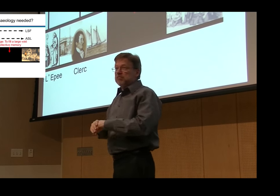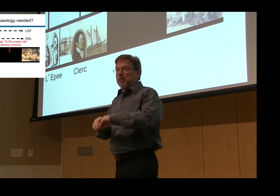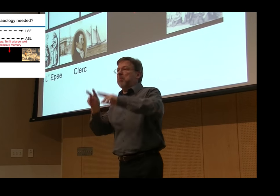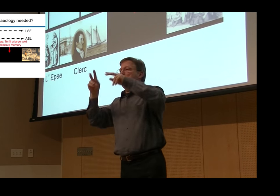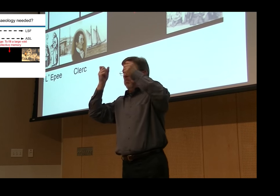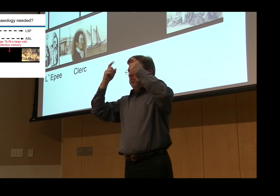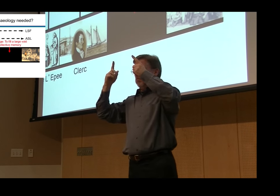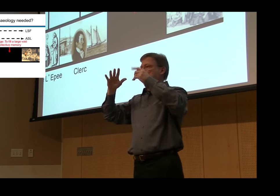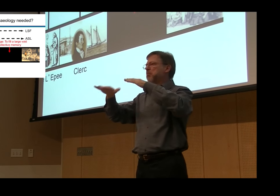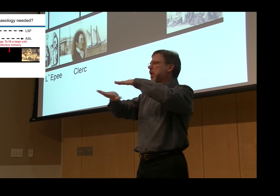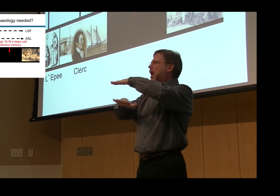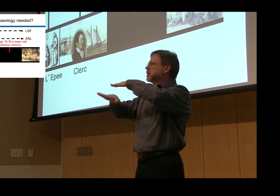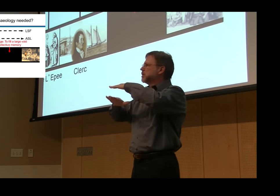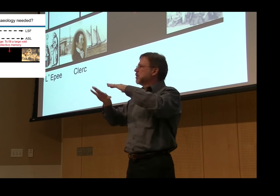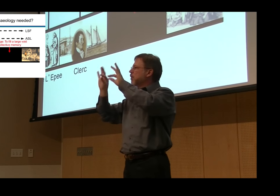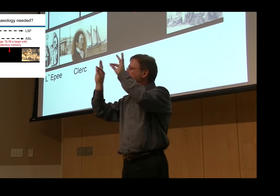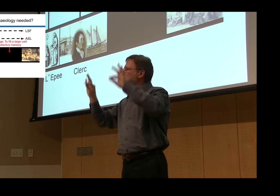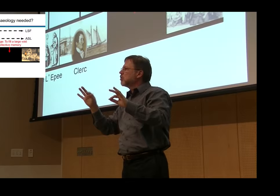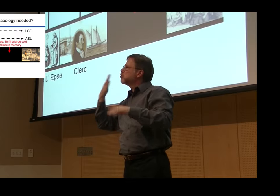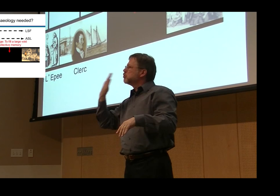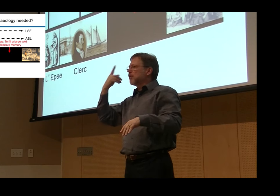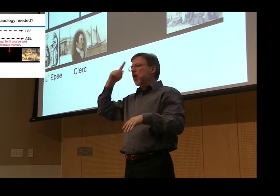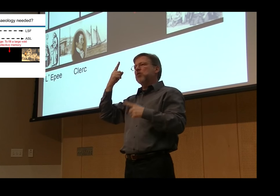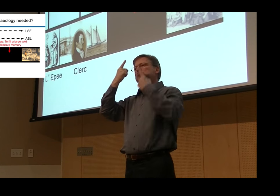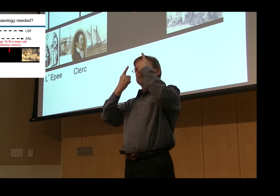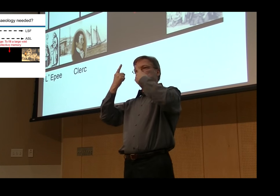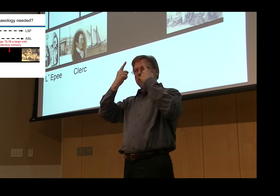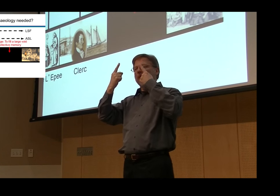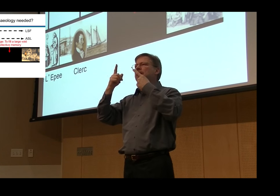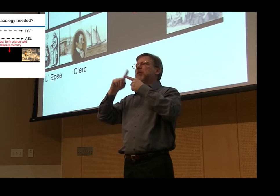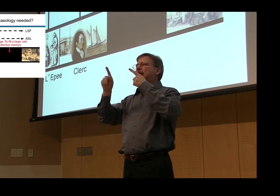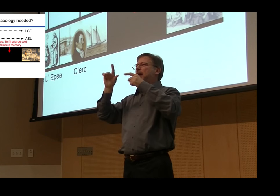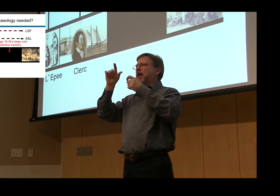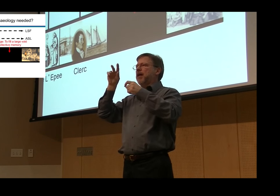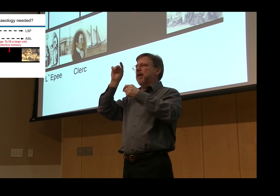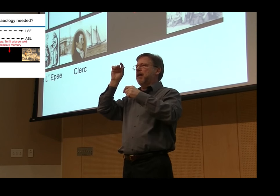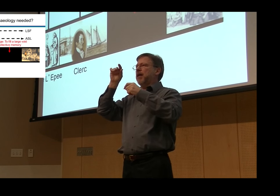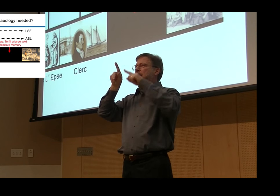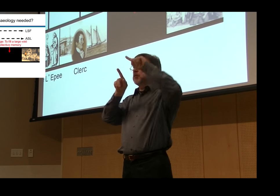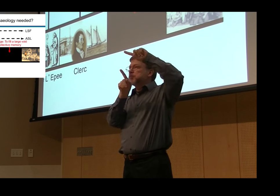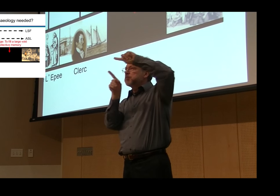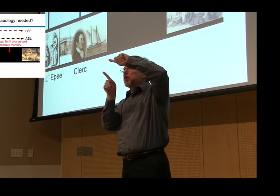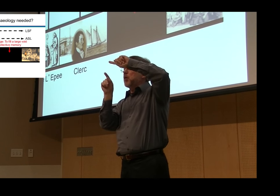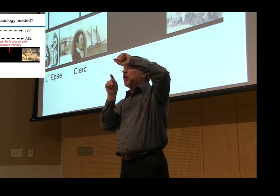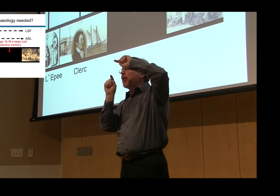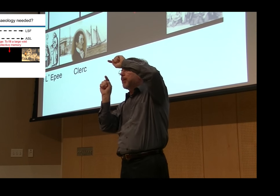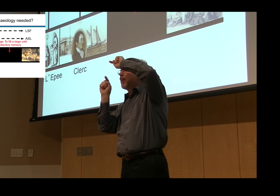So you have a history, a relationship between French Sign Language, or LSF, and ASL. This